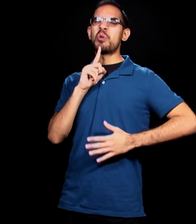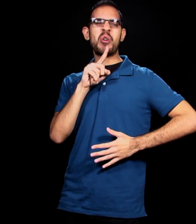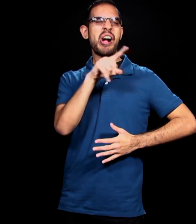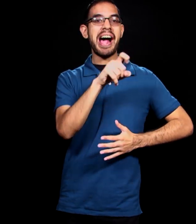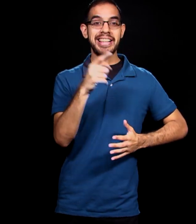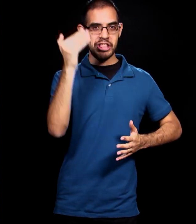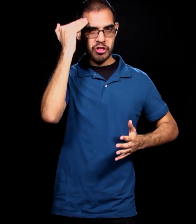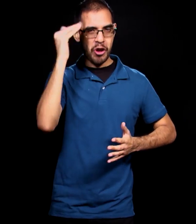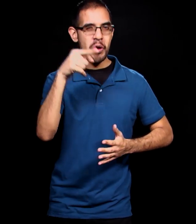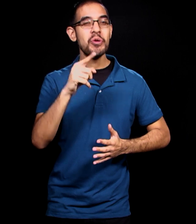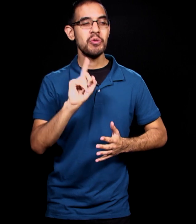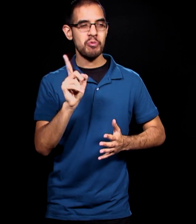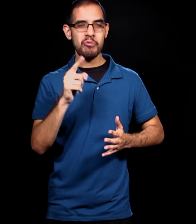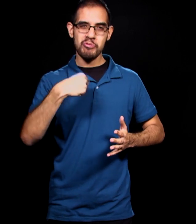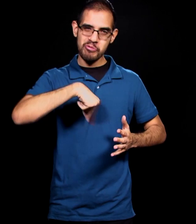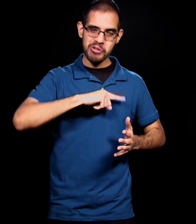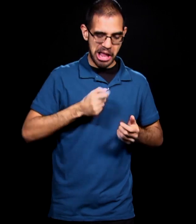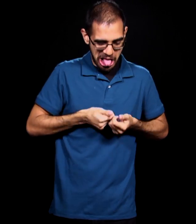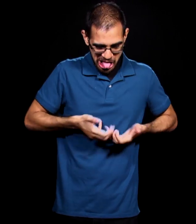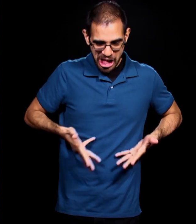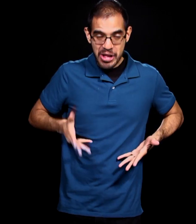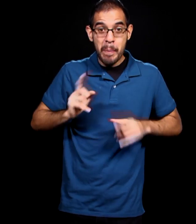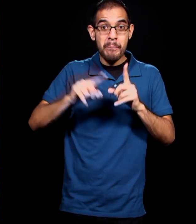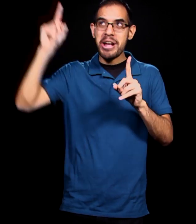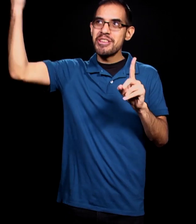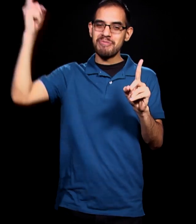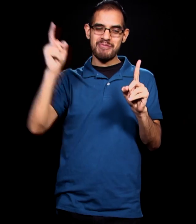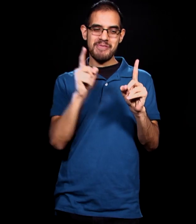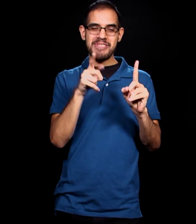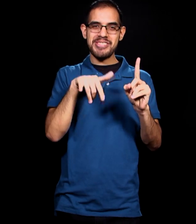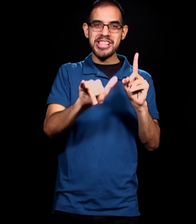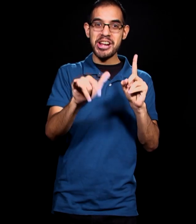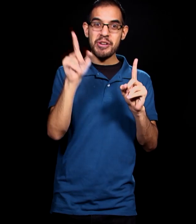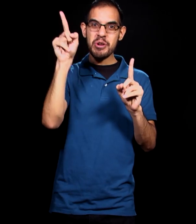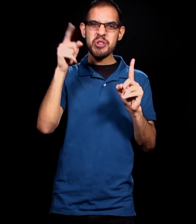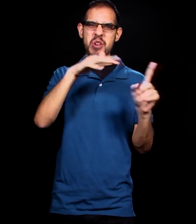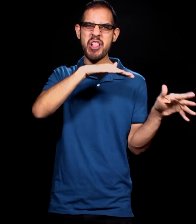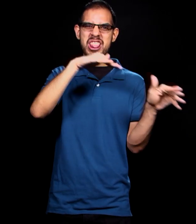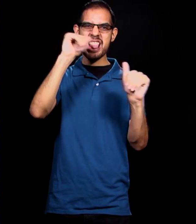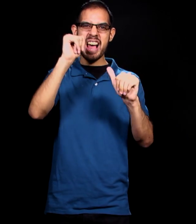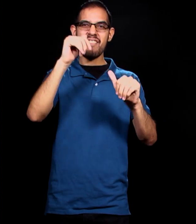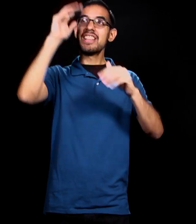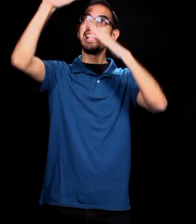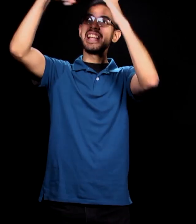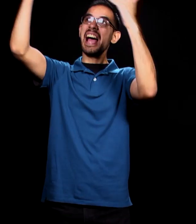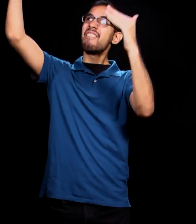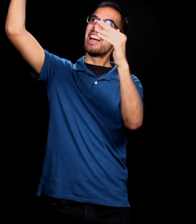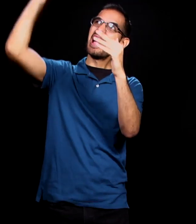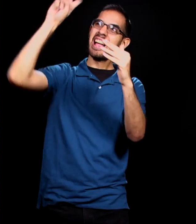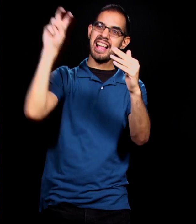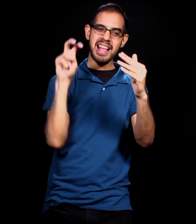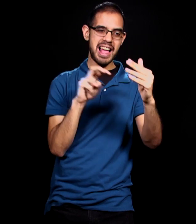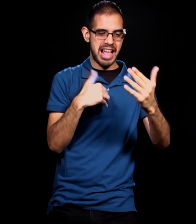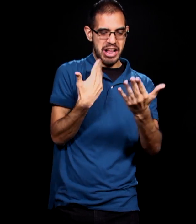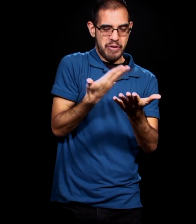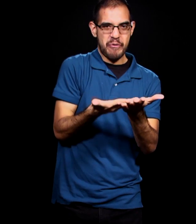where we are, lost in our sin, and that you came to us, that Jesus, you left heaven and you came to earth to provide a way for us to respond.